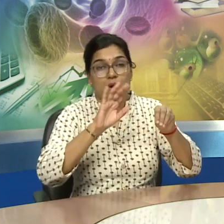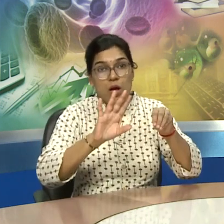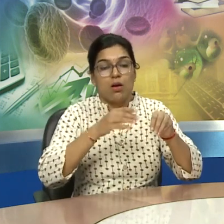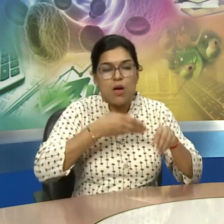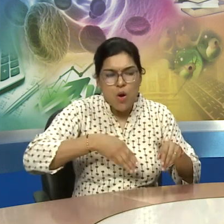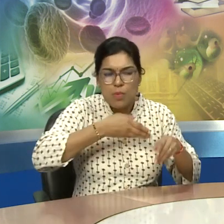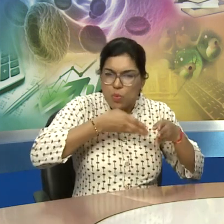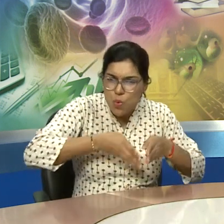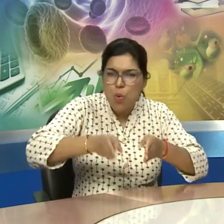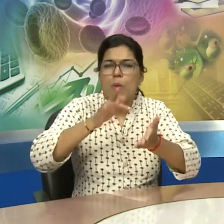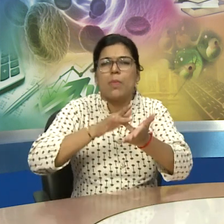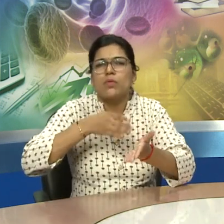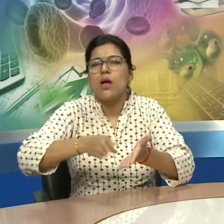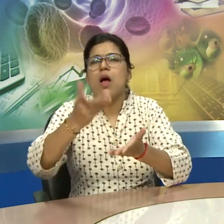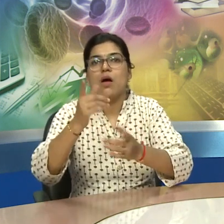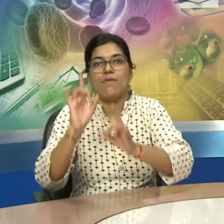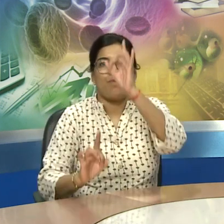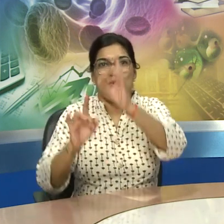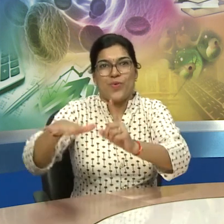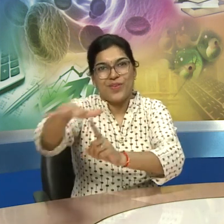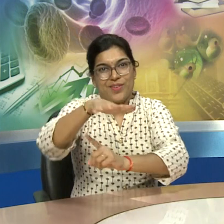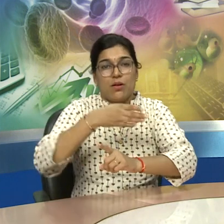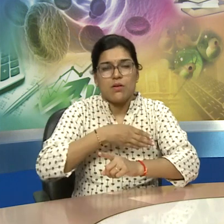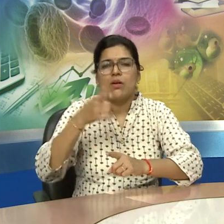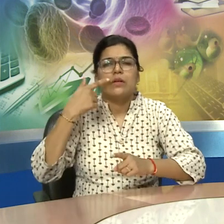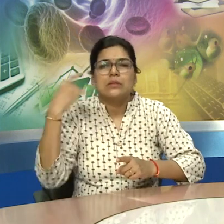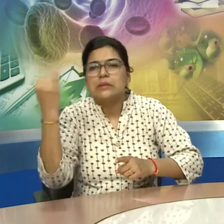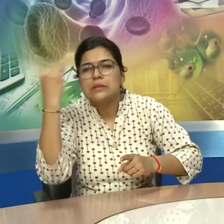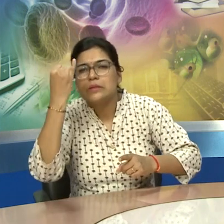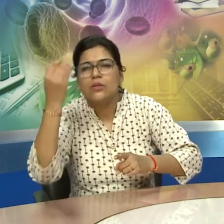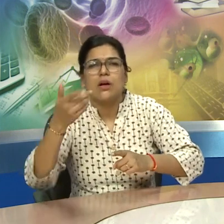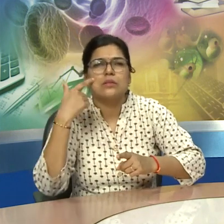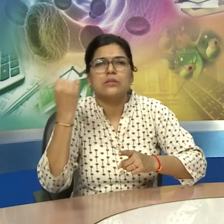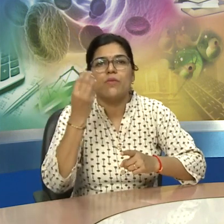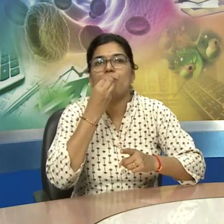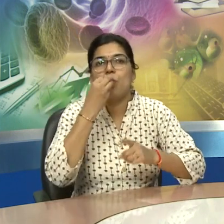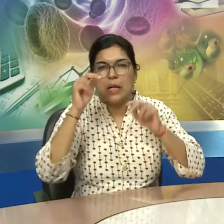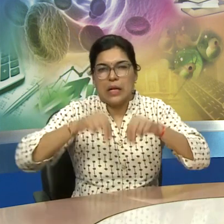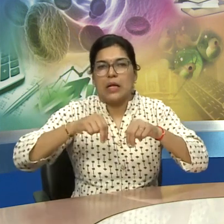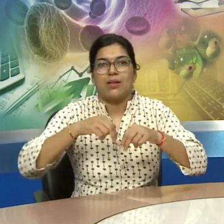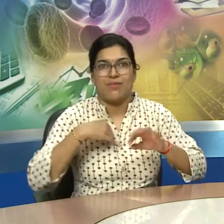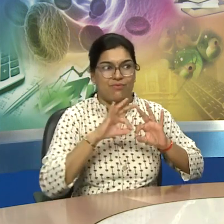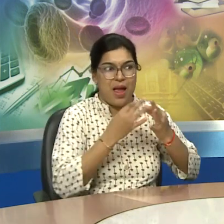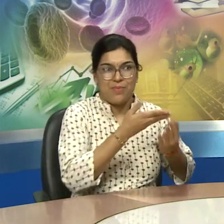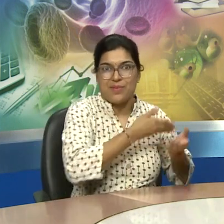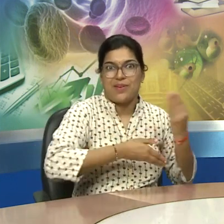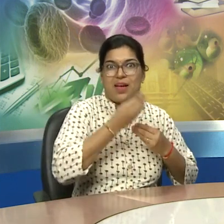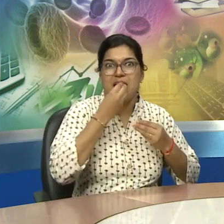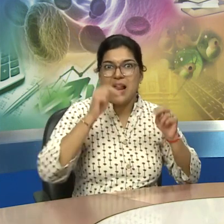and as they roamed from one place to the other and in the forest in search of food during the day and then